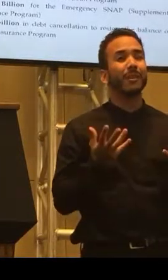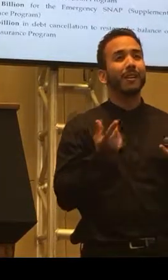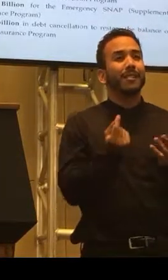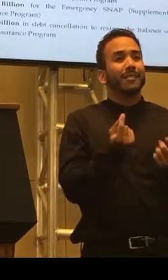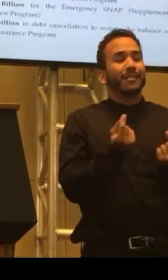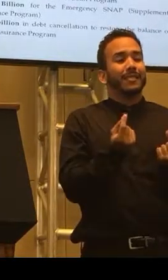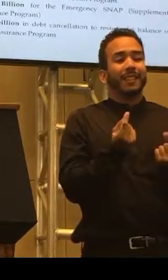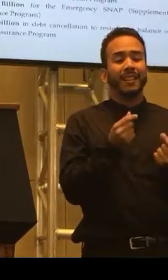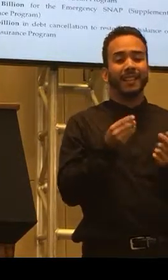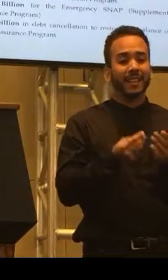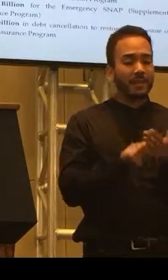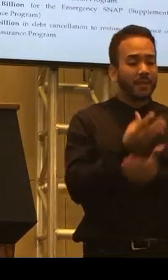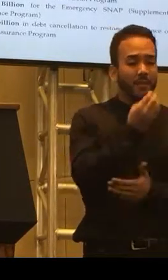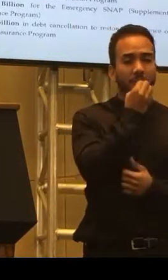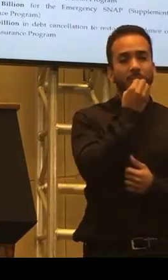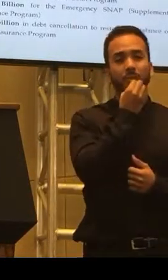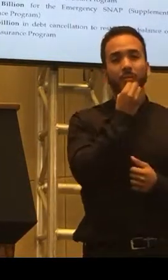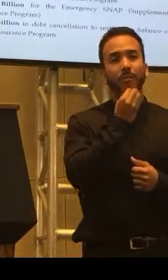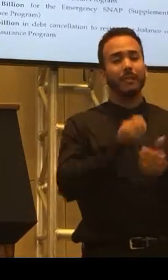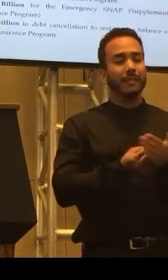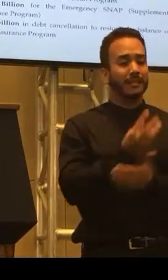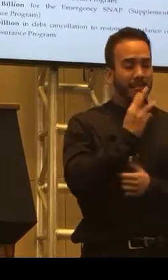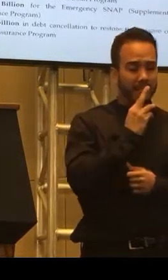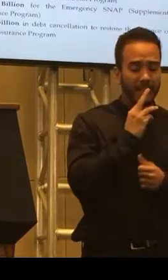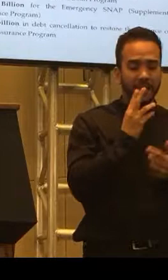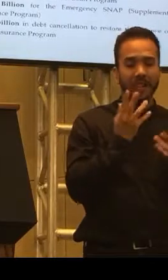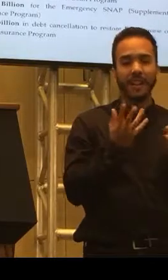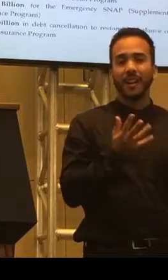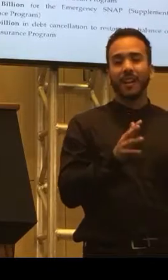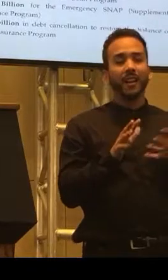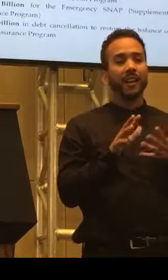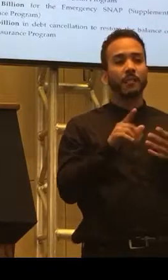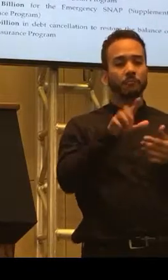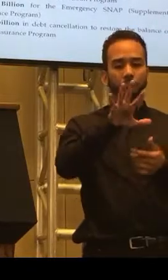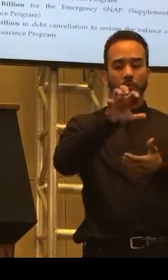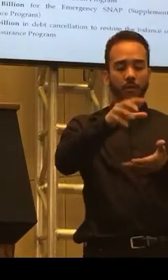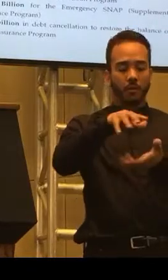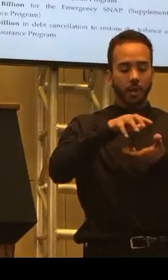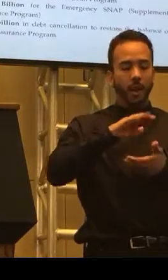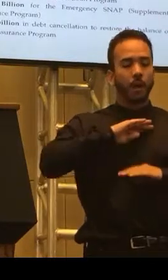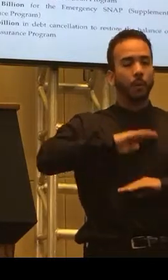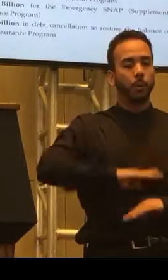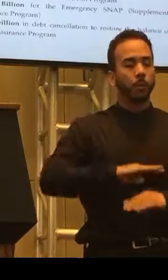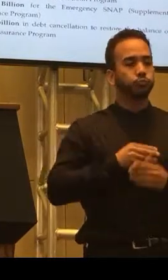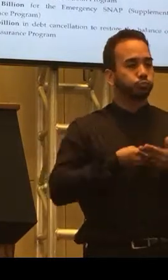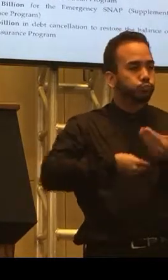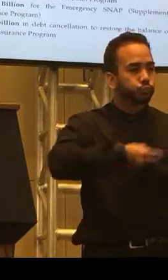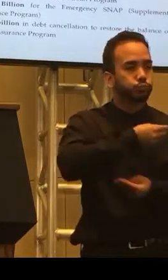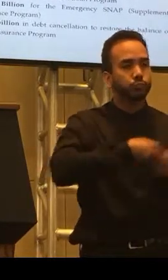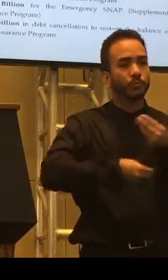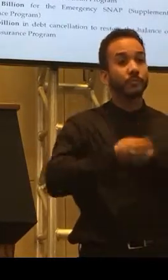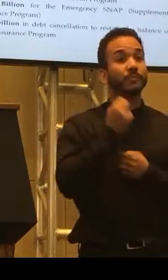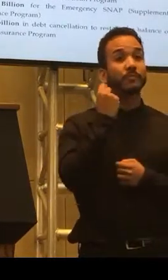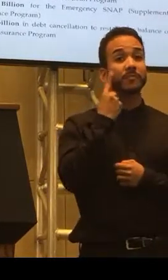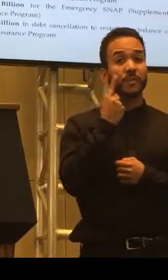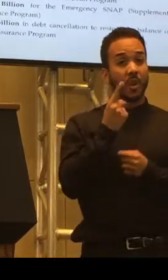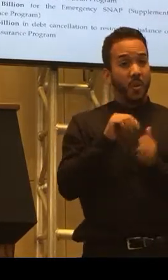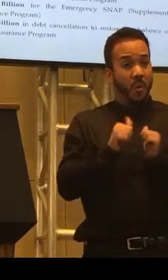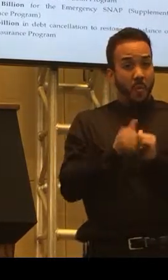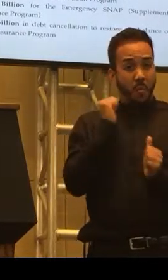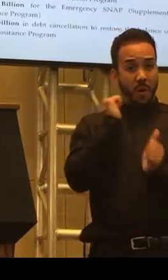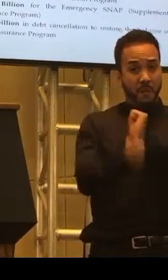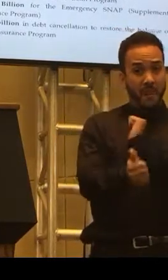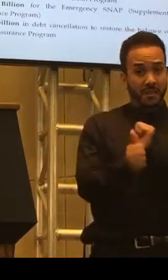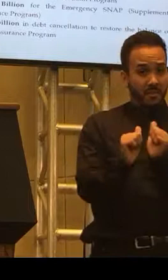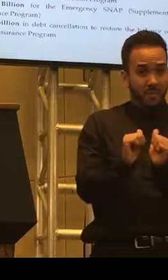you know, buy some food, buy some, you know, household goods with that. That's really what that's about. As far as eligibility, the best thing to do